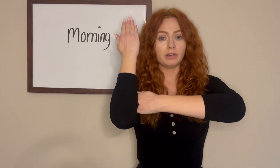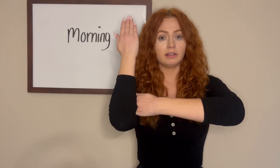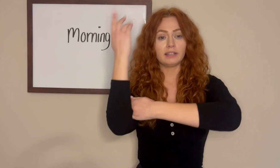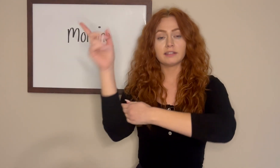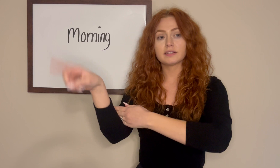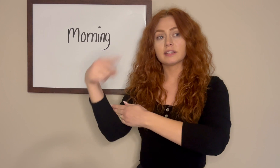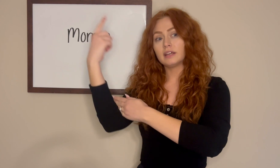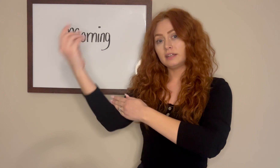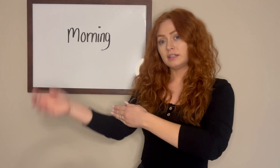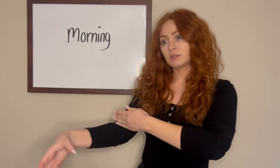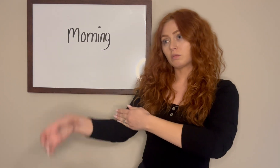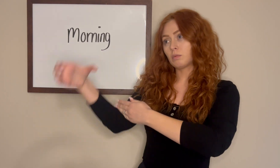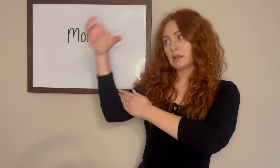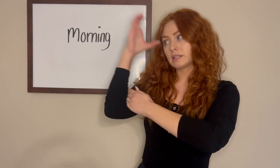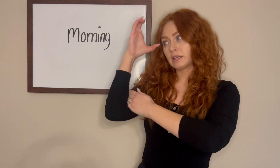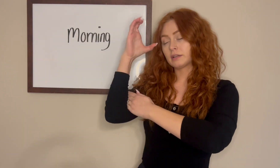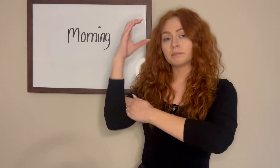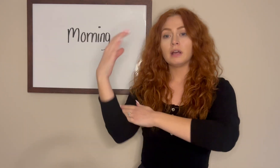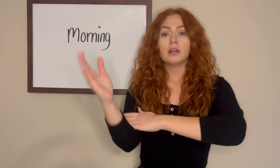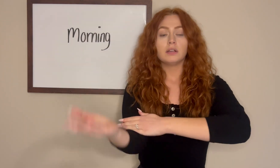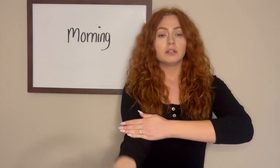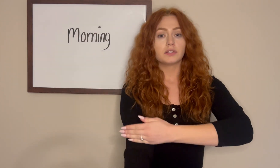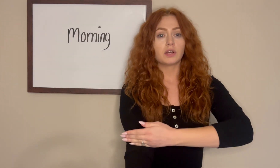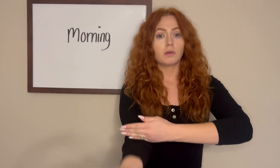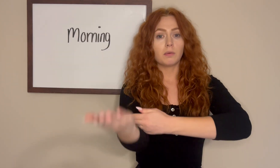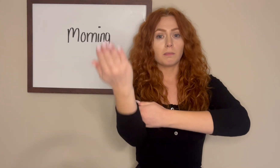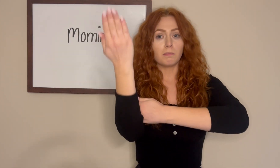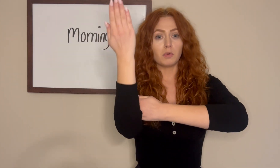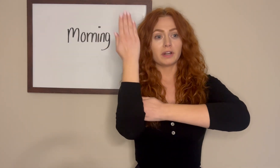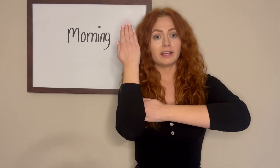like the sun is rising. So morning.